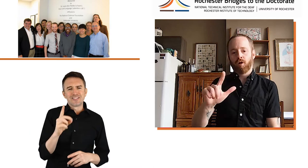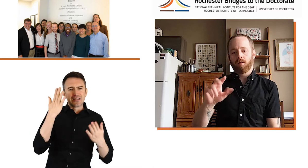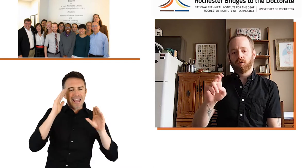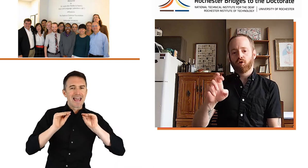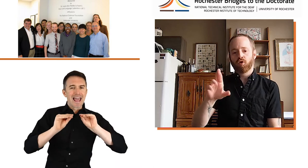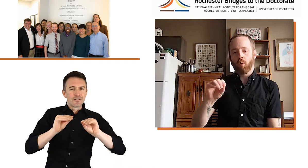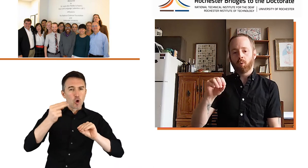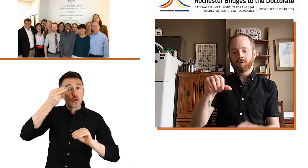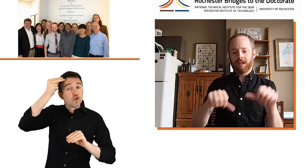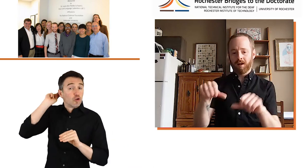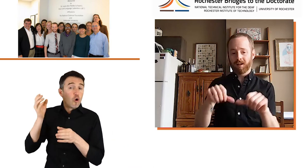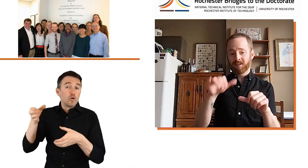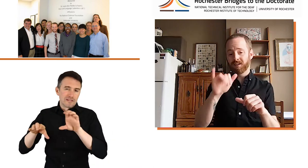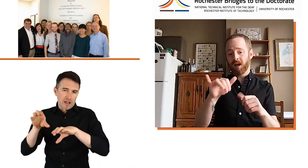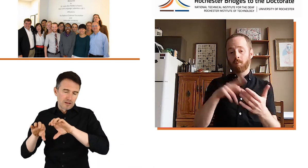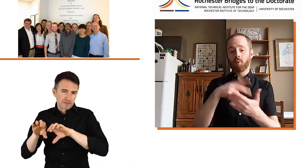educational neuroscience.